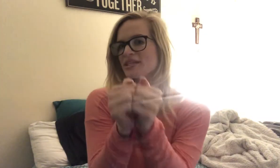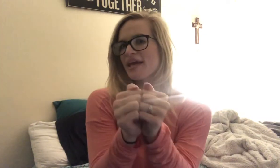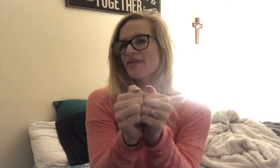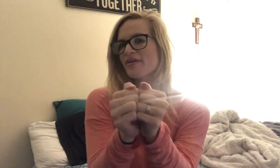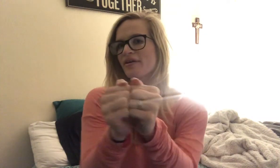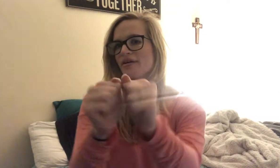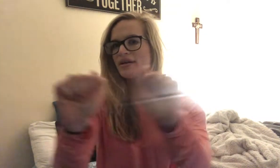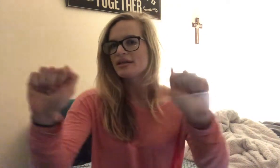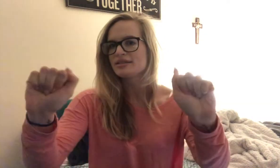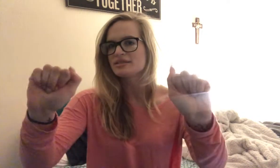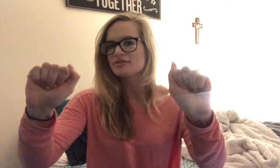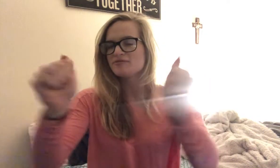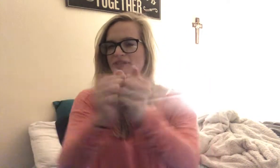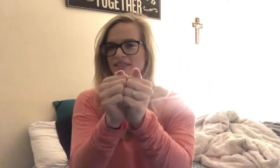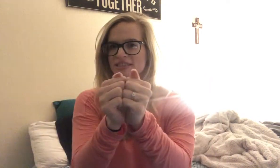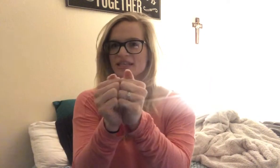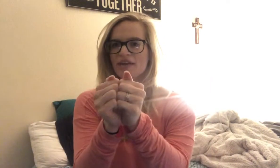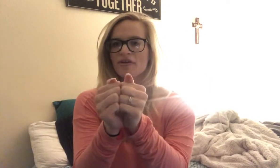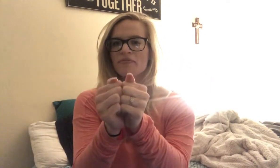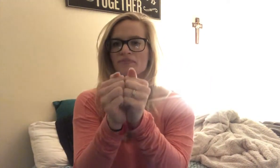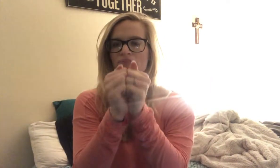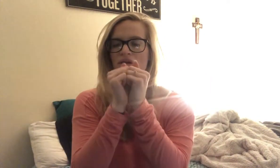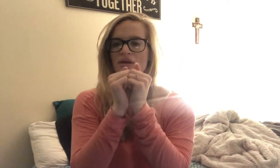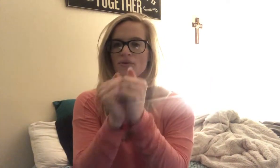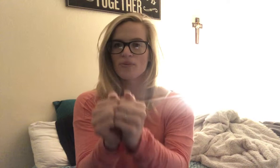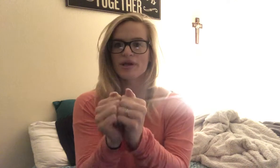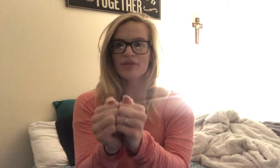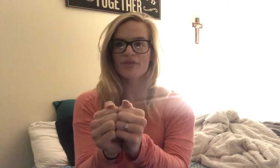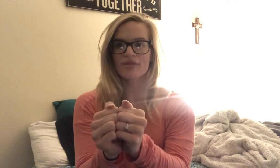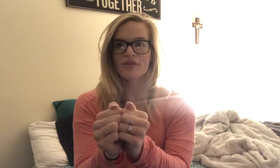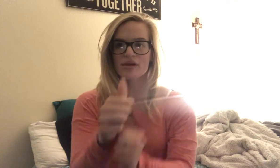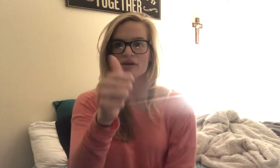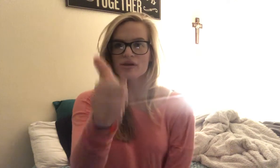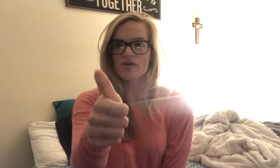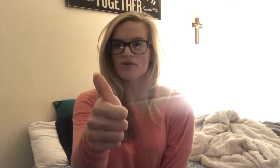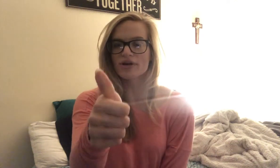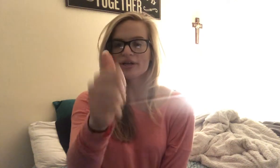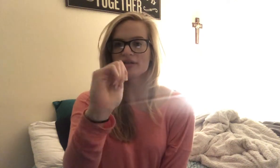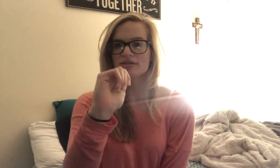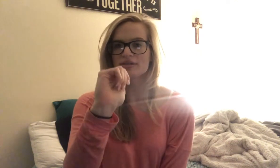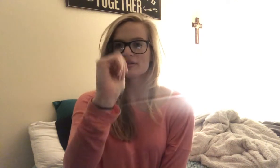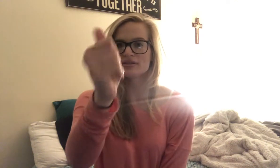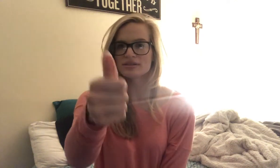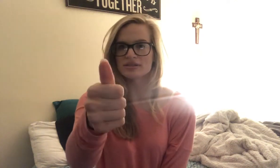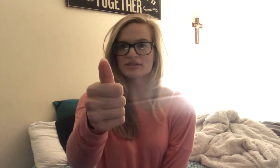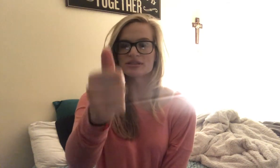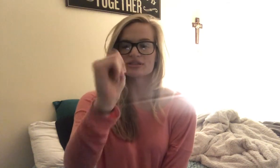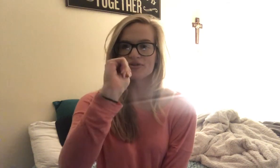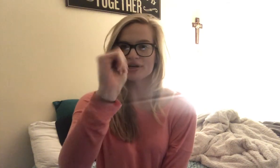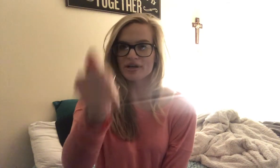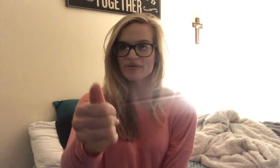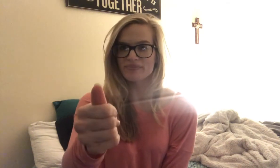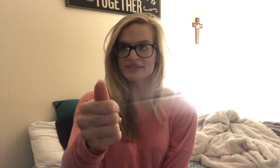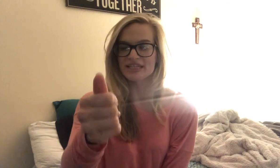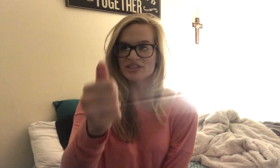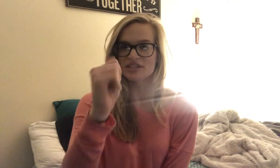together. It's two fists together. With your, this is just showing possession.